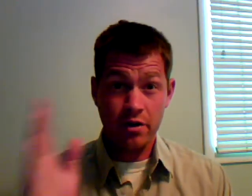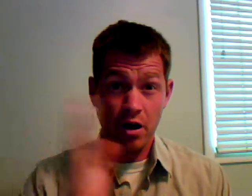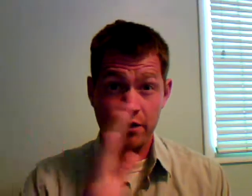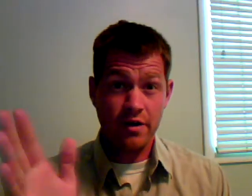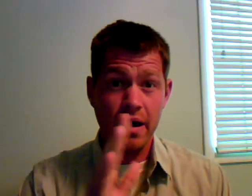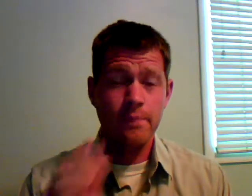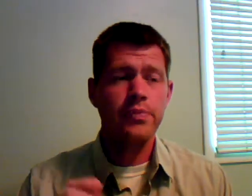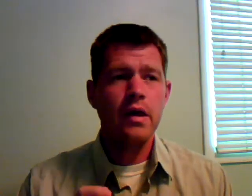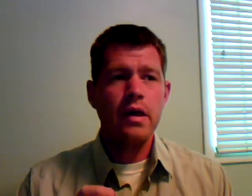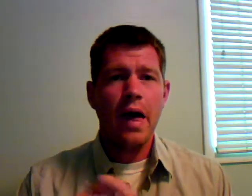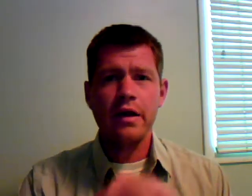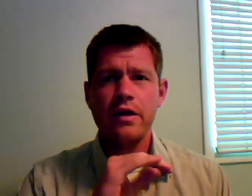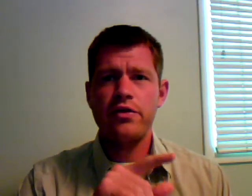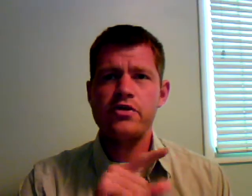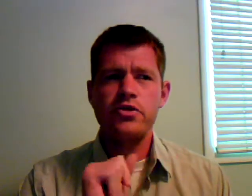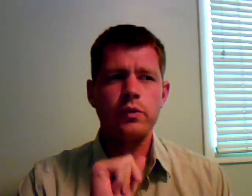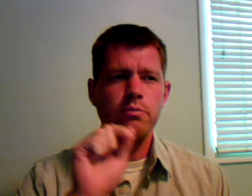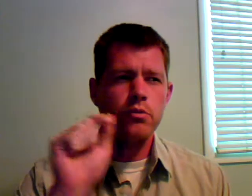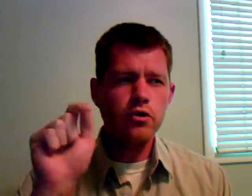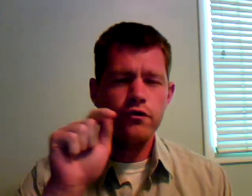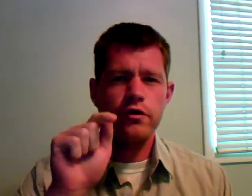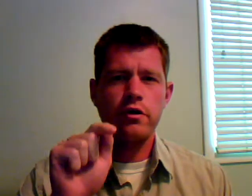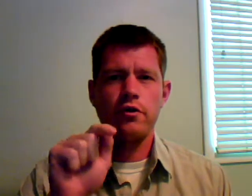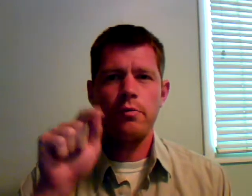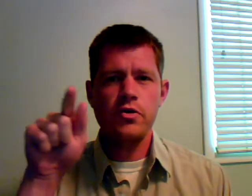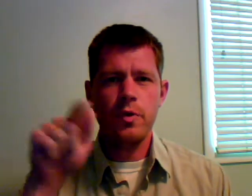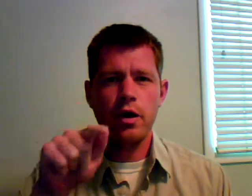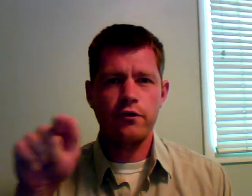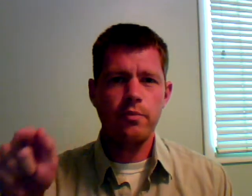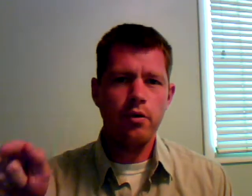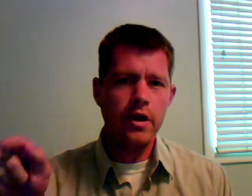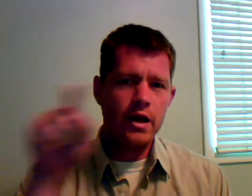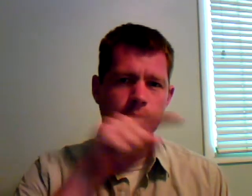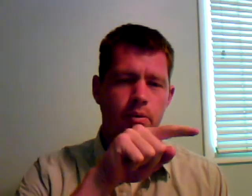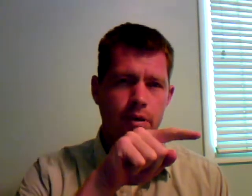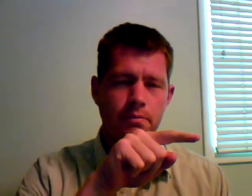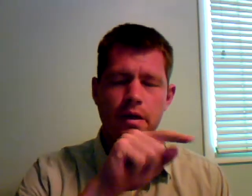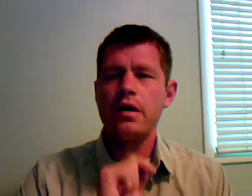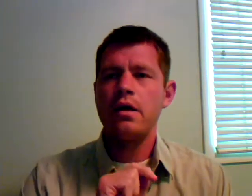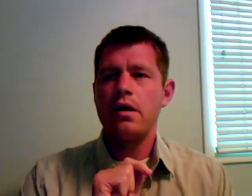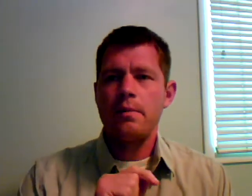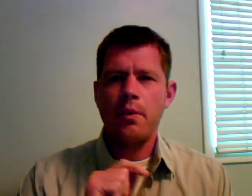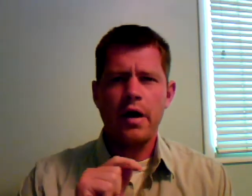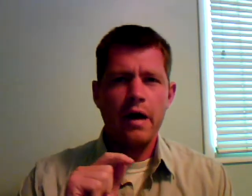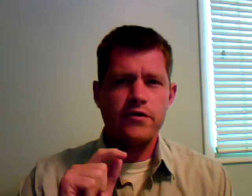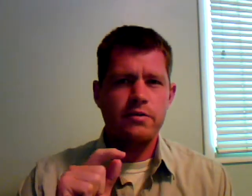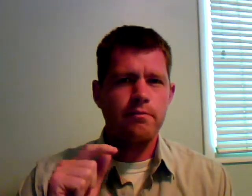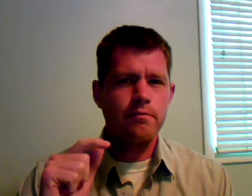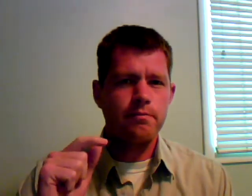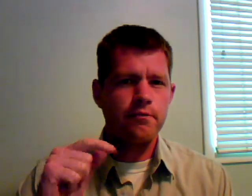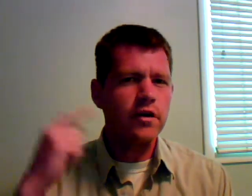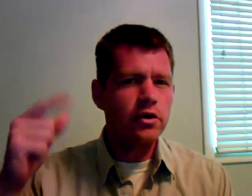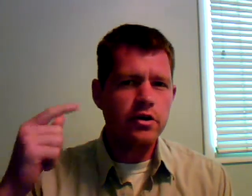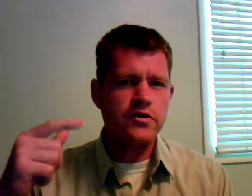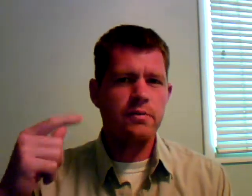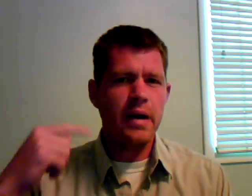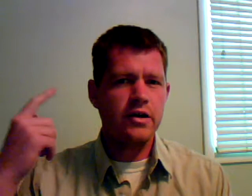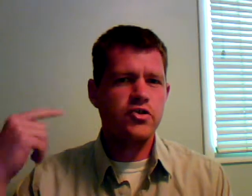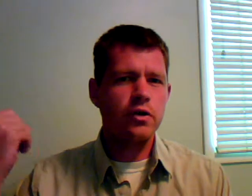all the time. And in Cathedral, we moved, for the most part, from point A to point B. But we have some filler, some backstory